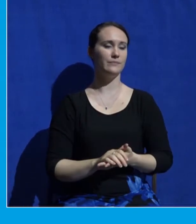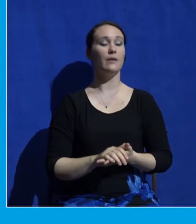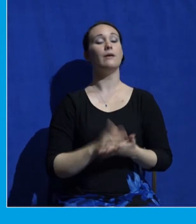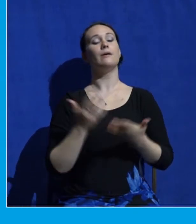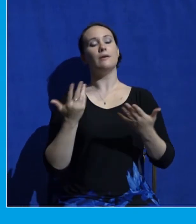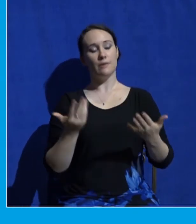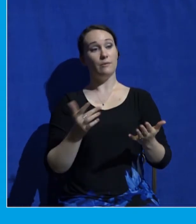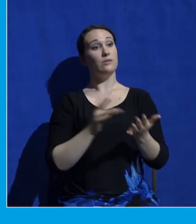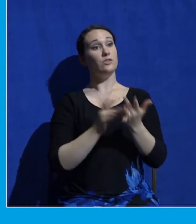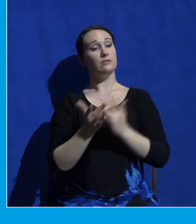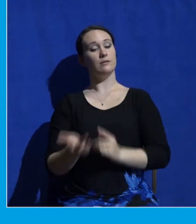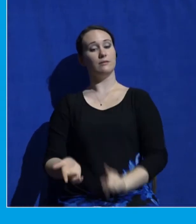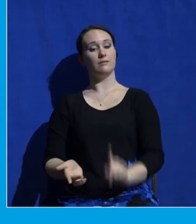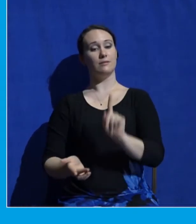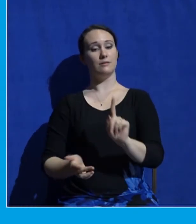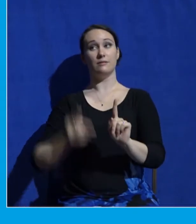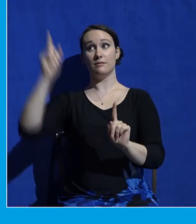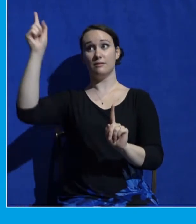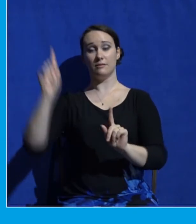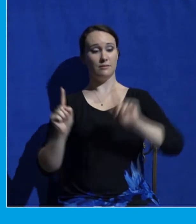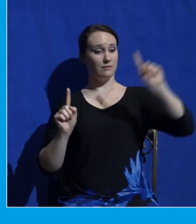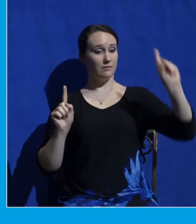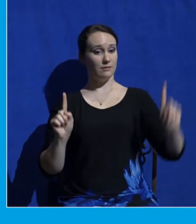What a scene. Can you imagine seeing Moses?